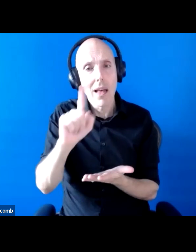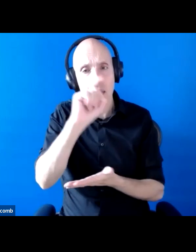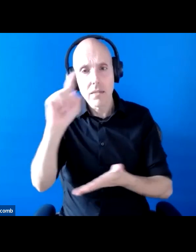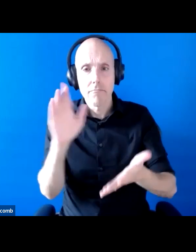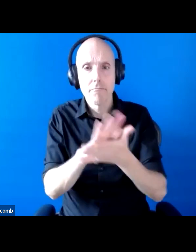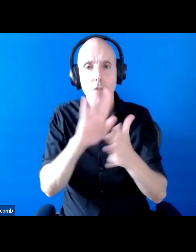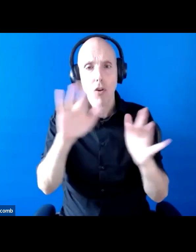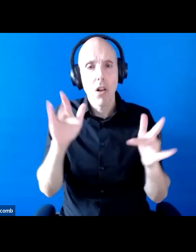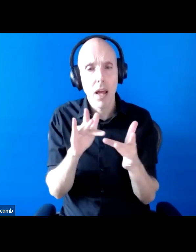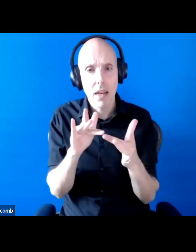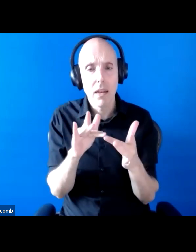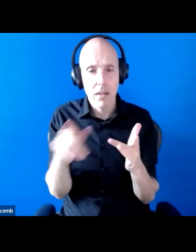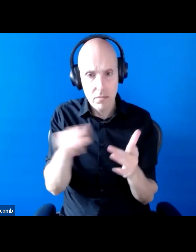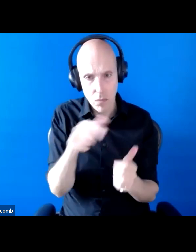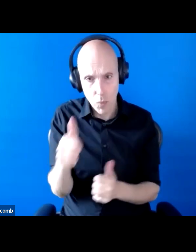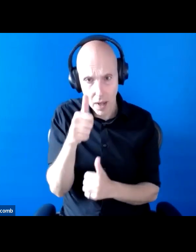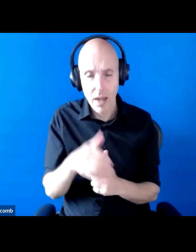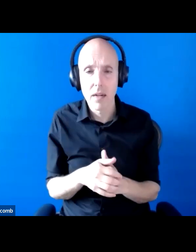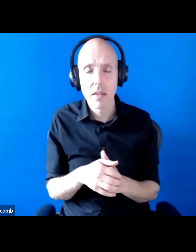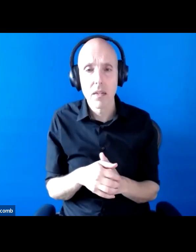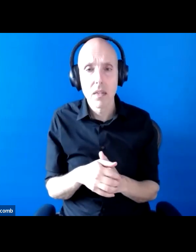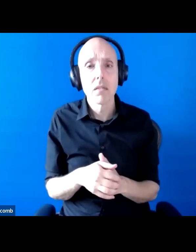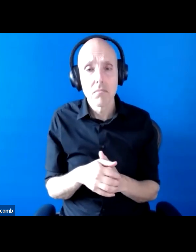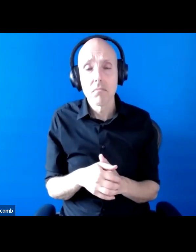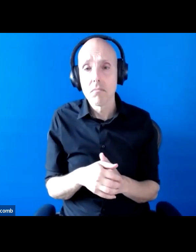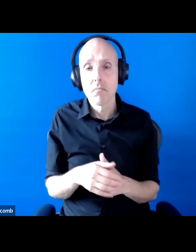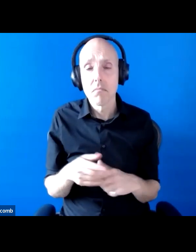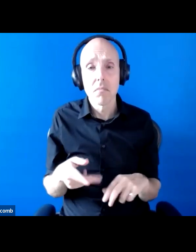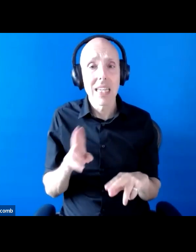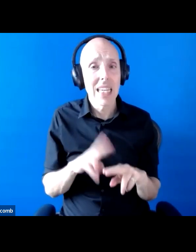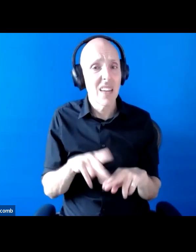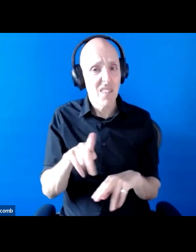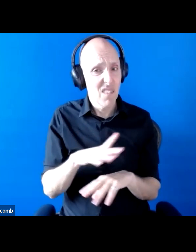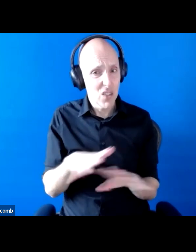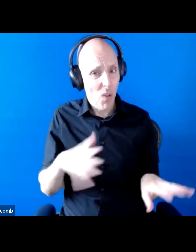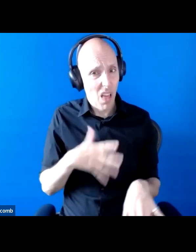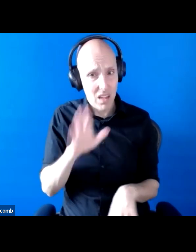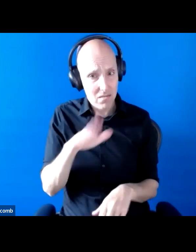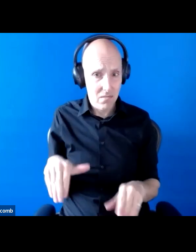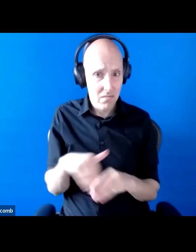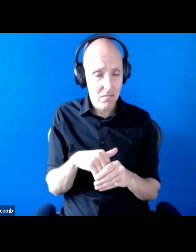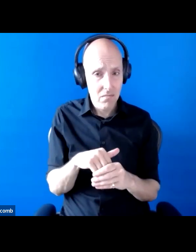make you aware of that and do feel free to leave the event if you're not comfortable with that but do be mindful if you've asked to